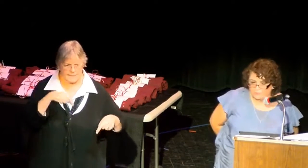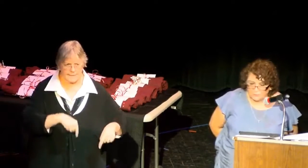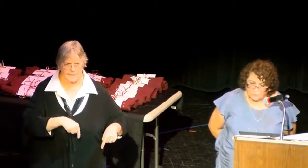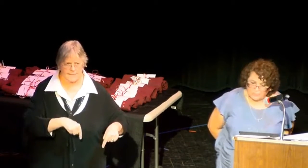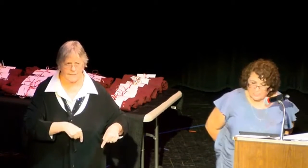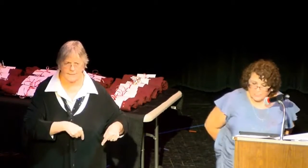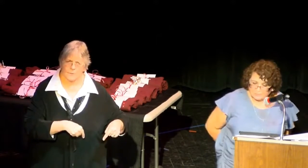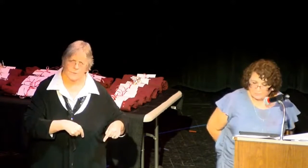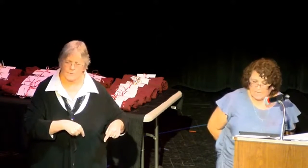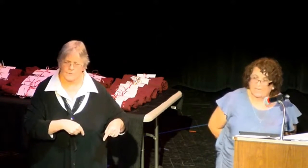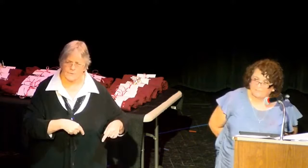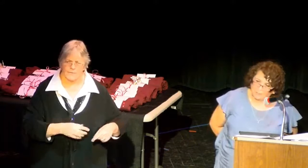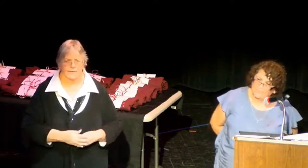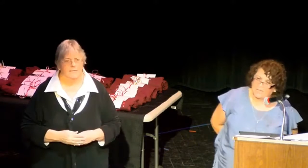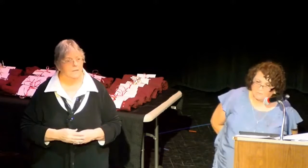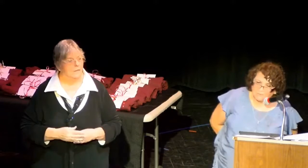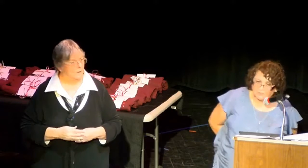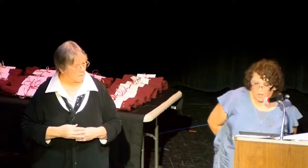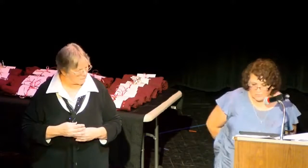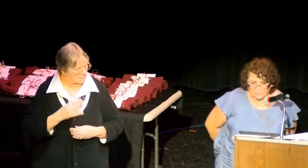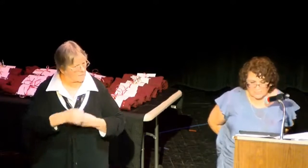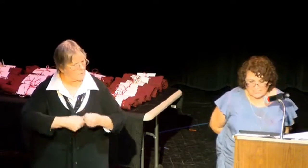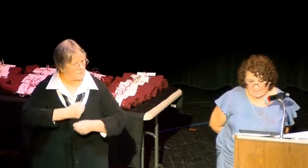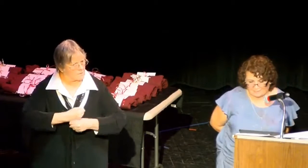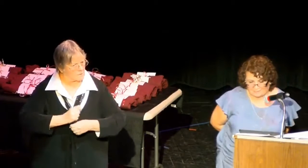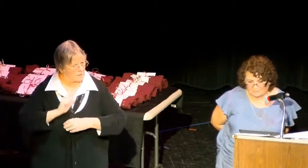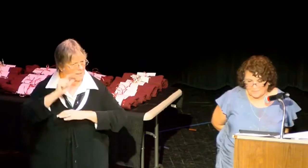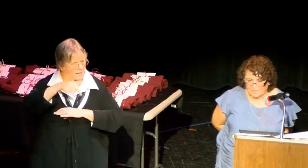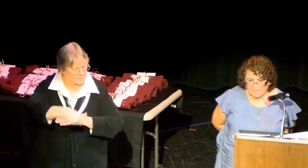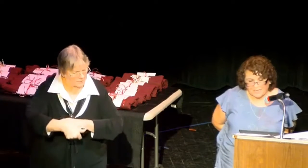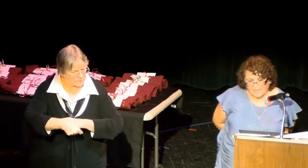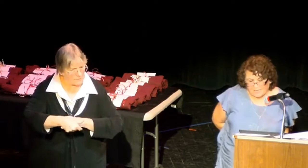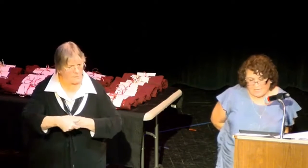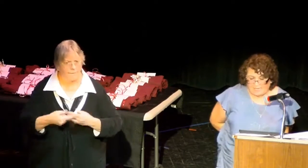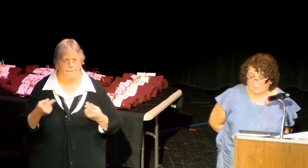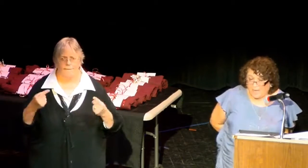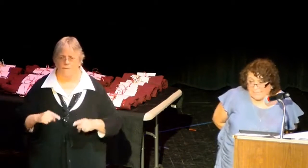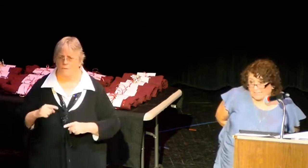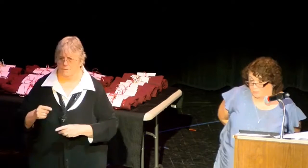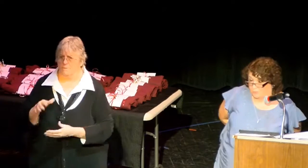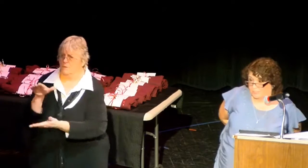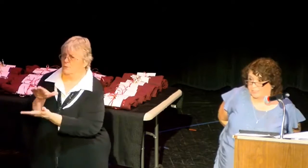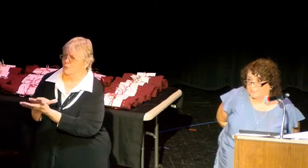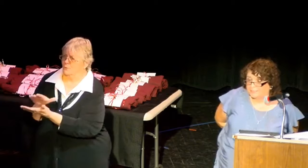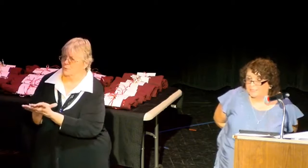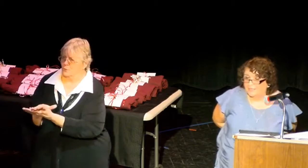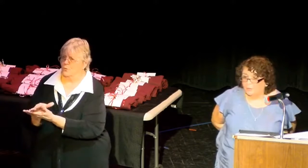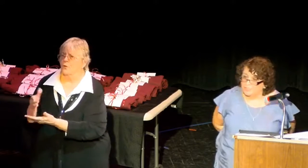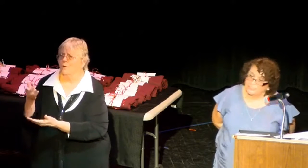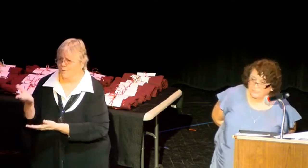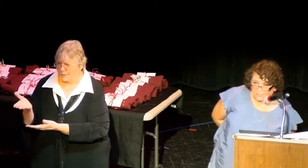forward a few years, and I found myself at the Crossroads again. In my life at work,